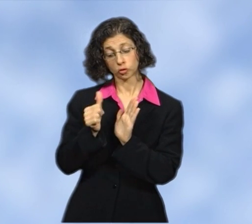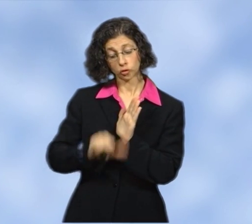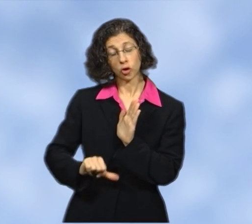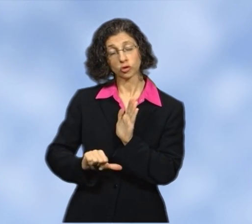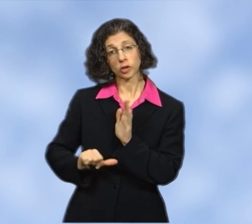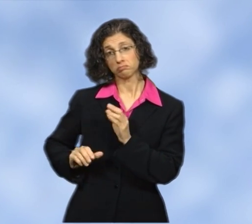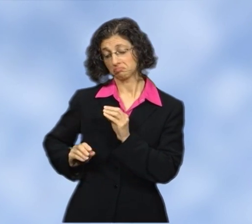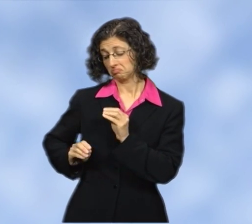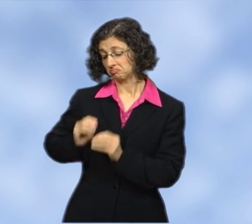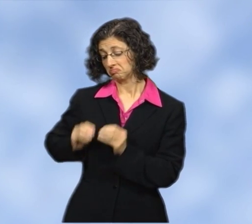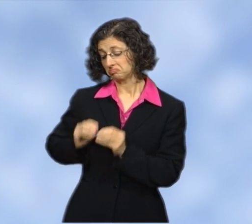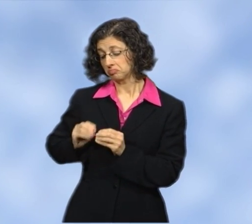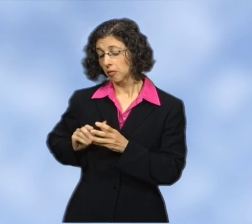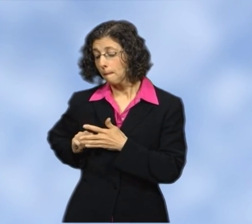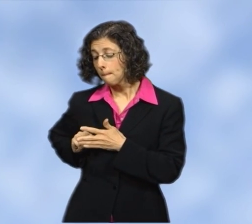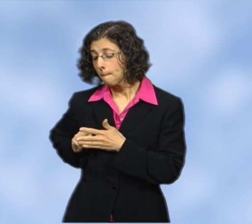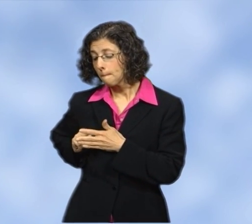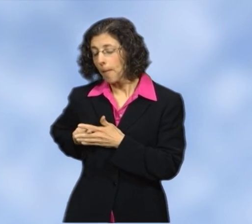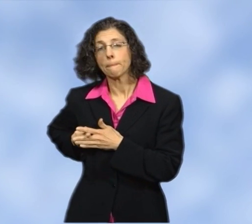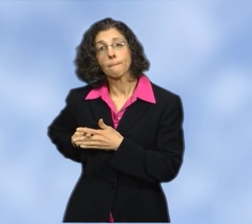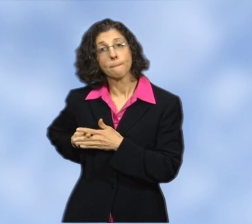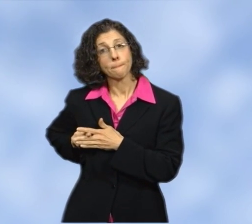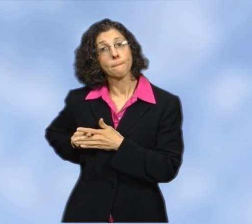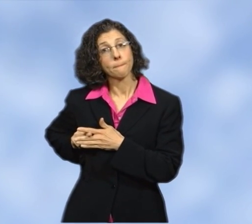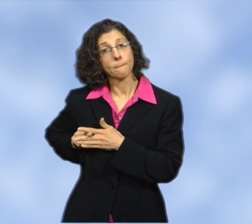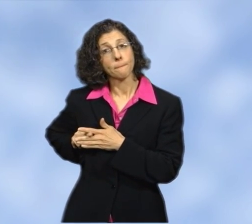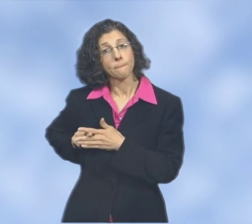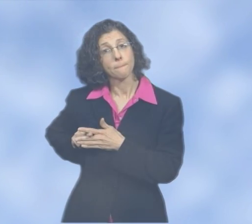to have the nipple reconstructed as well.